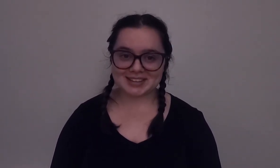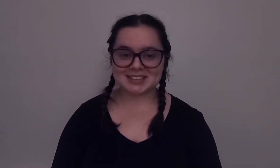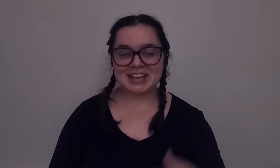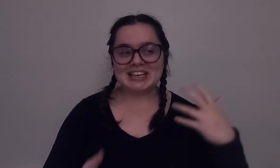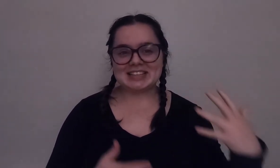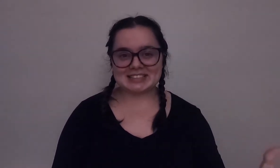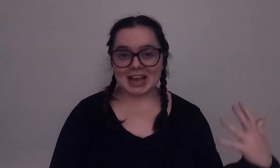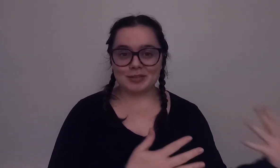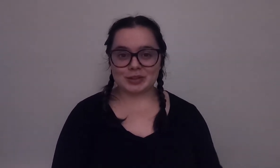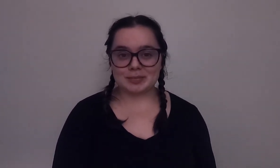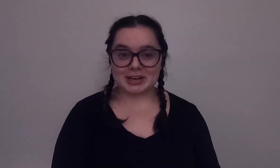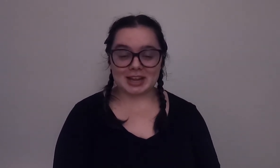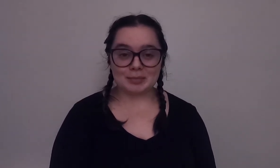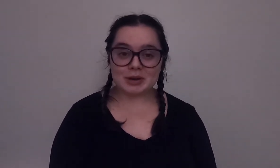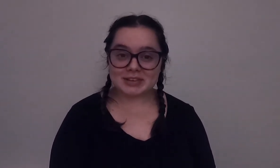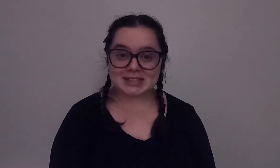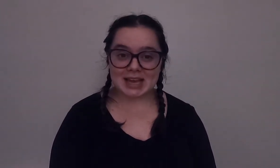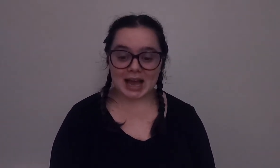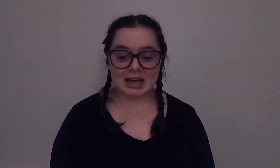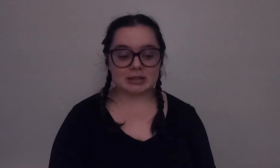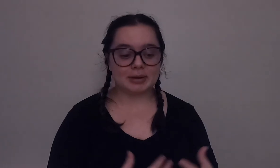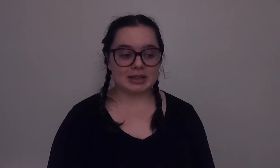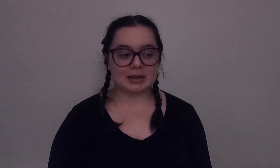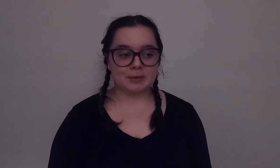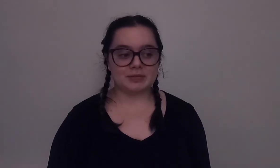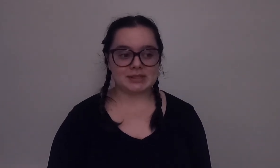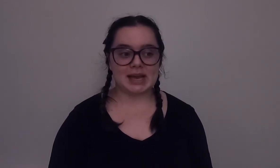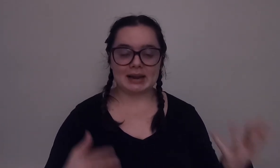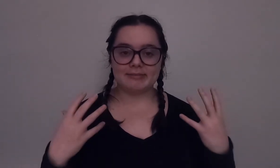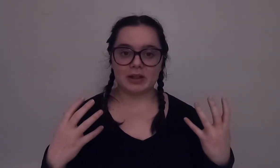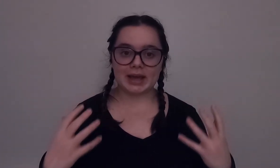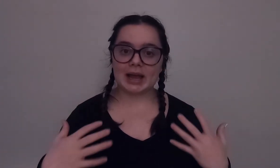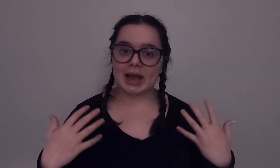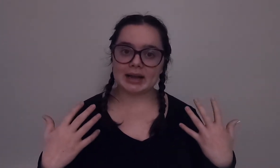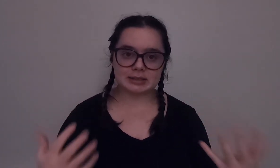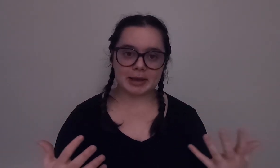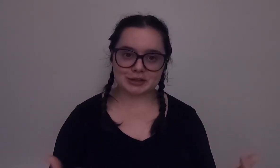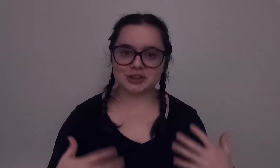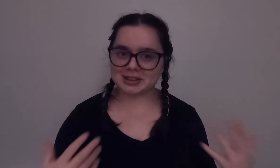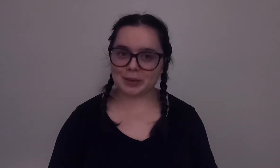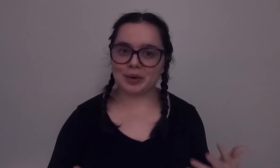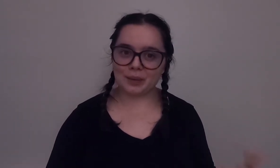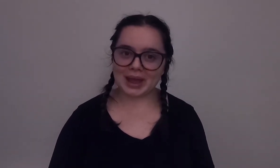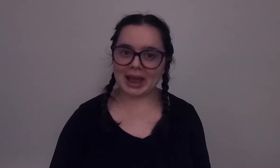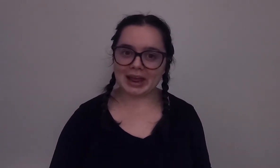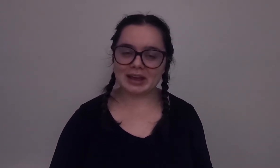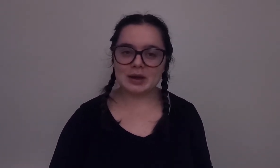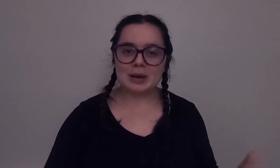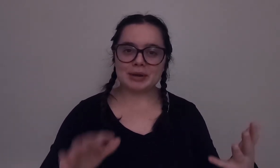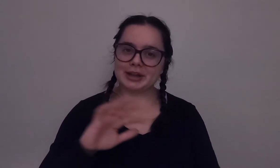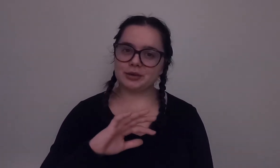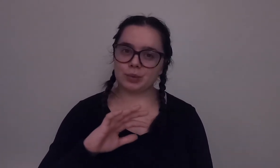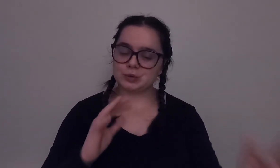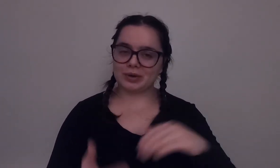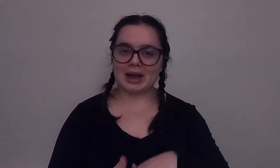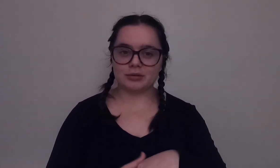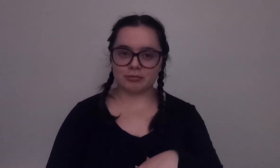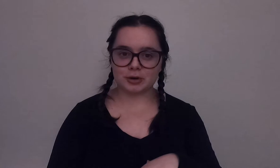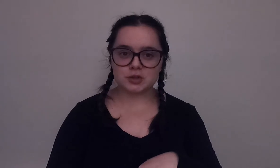than diving with the buddy that I previously had the buddy that I previously had I felt like I had to make sure that they were okay but the roles were kind of reversed